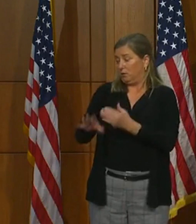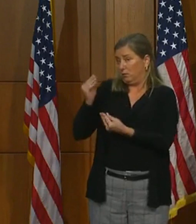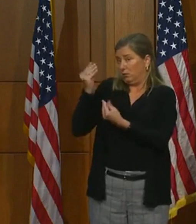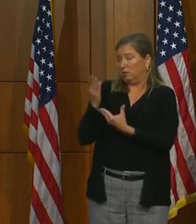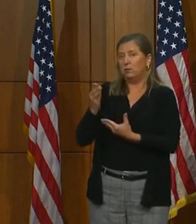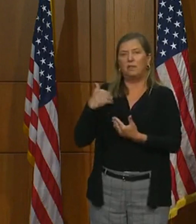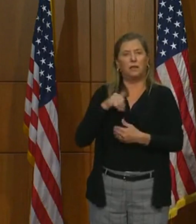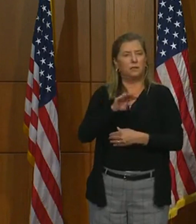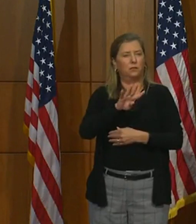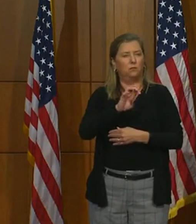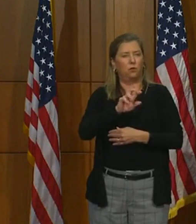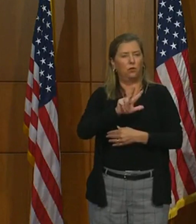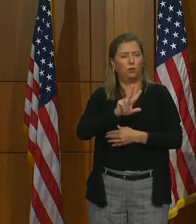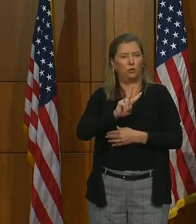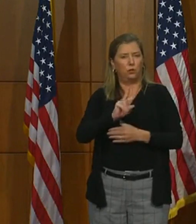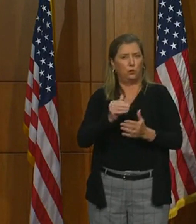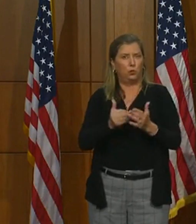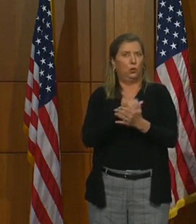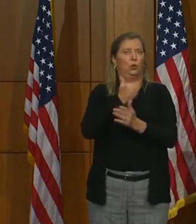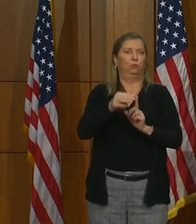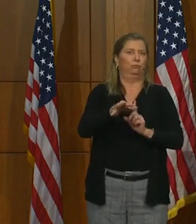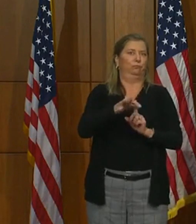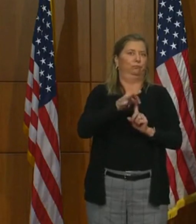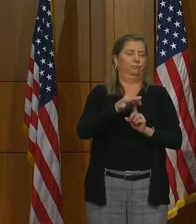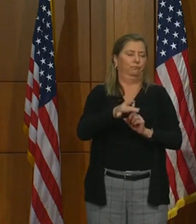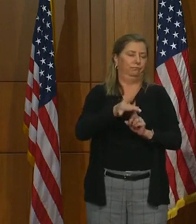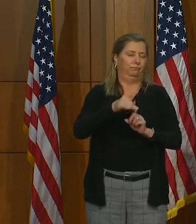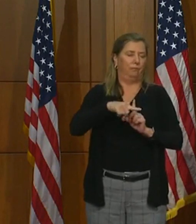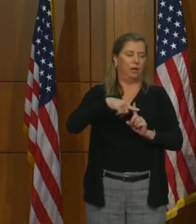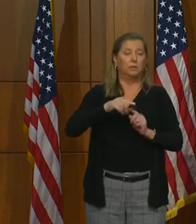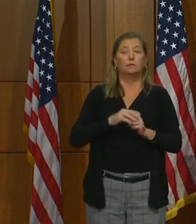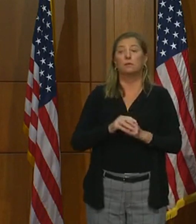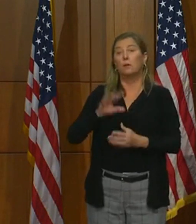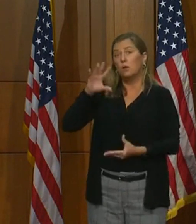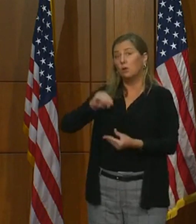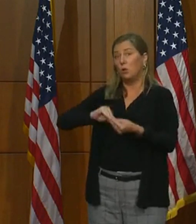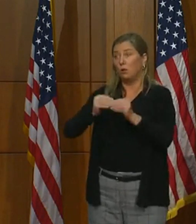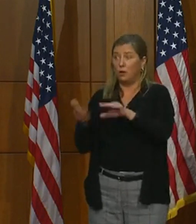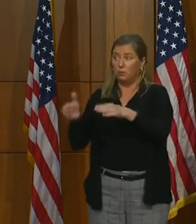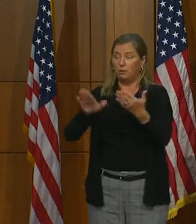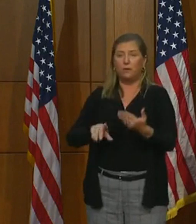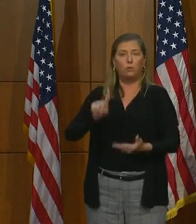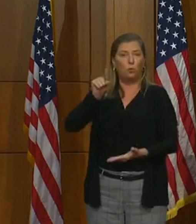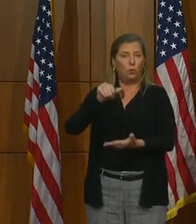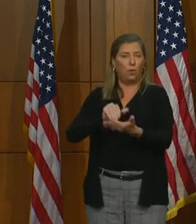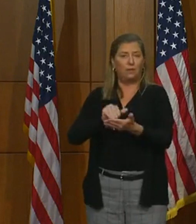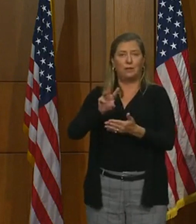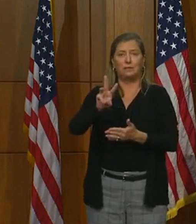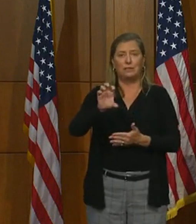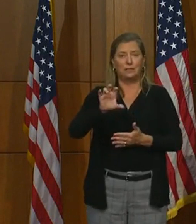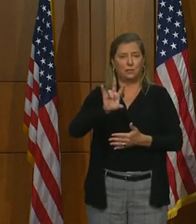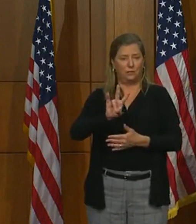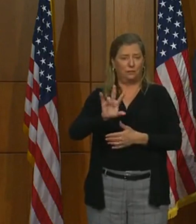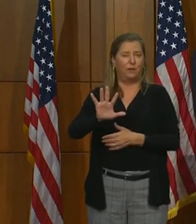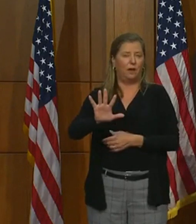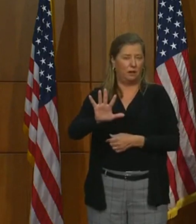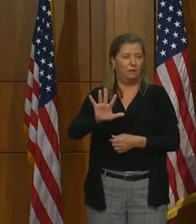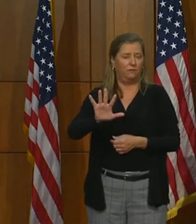is 432 new cases. Total deaths stand at 1,675.